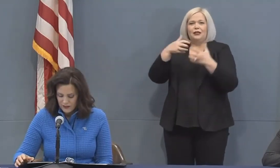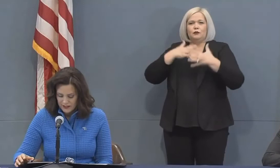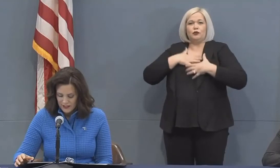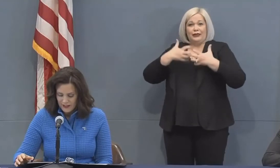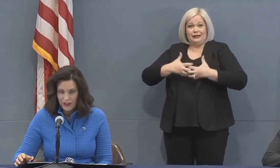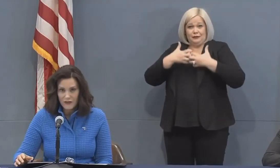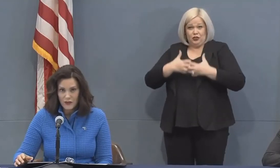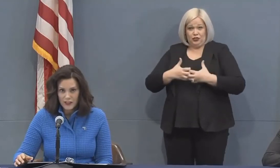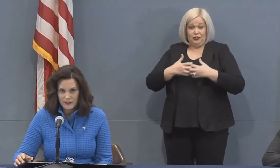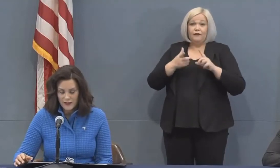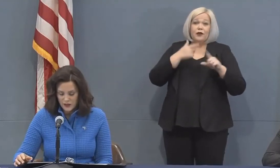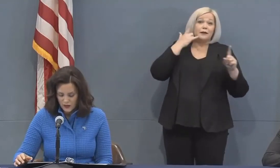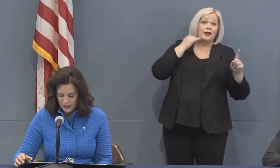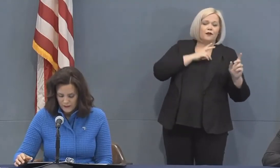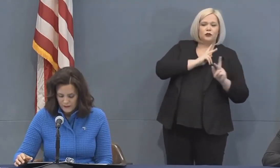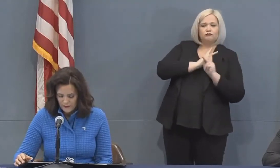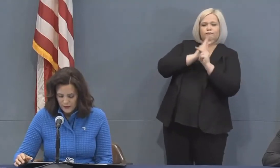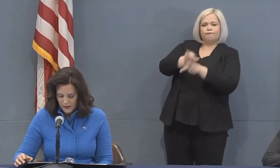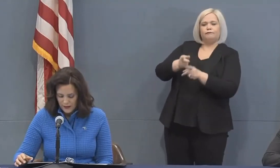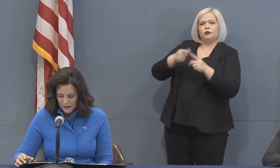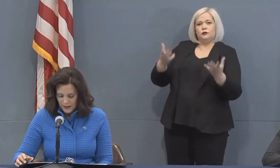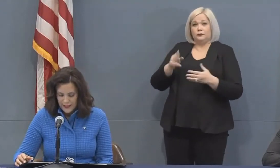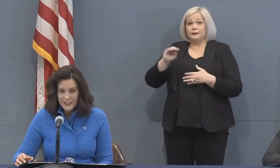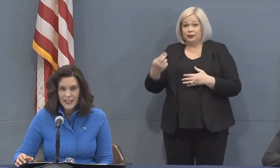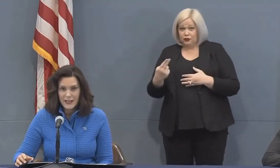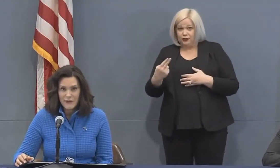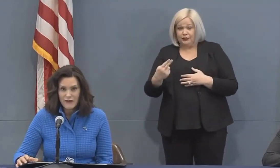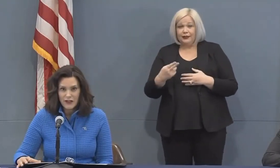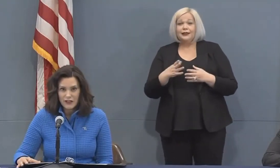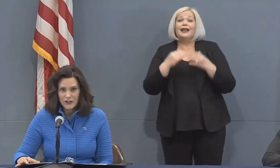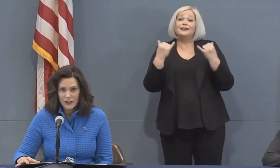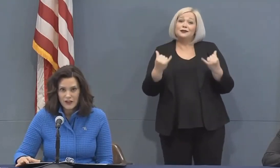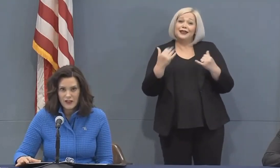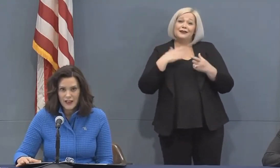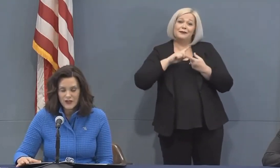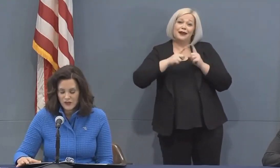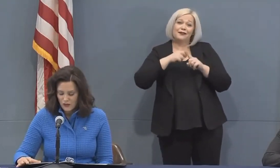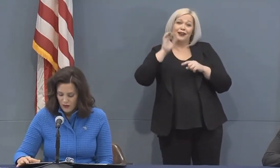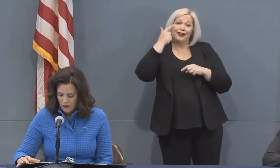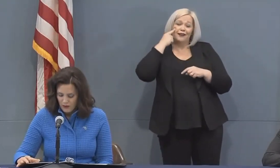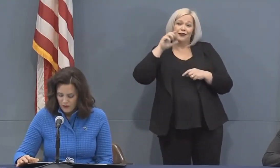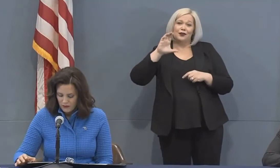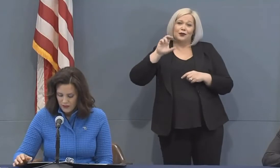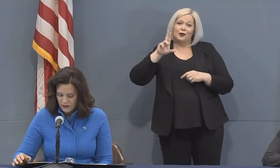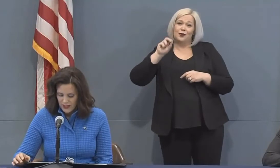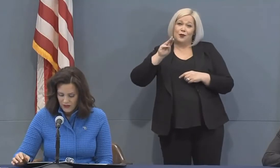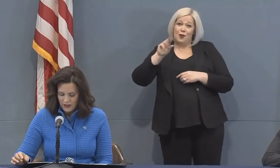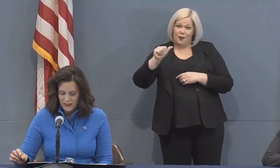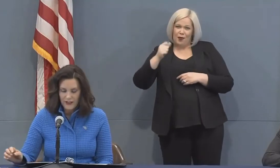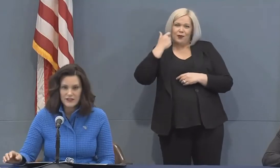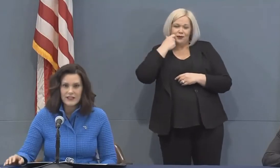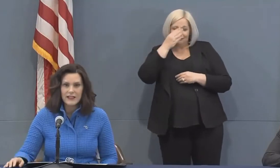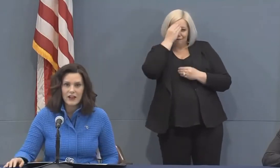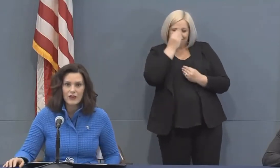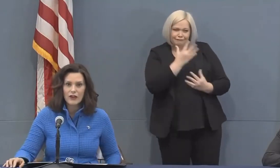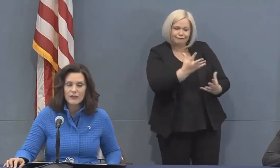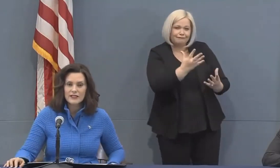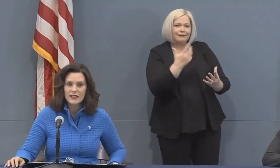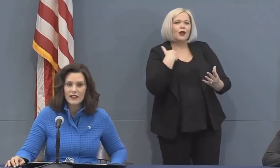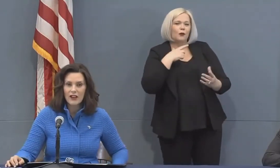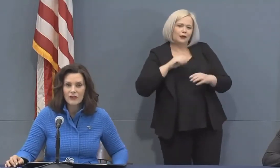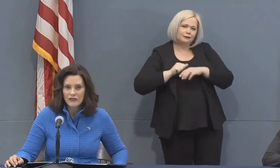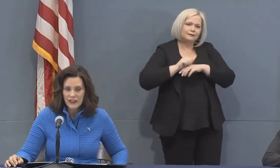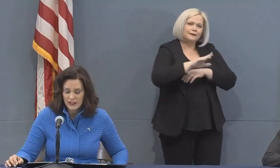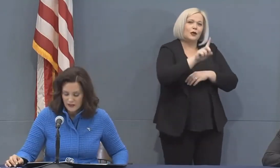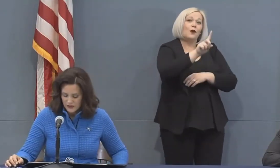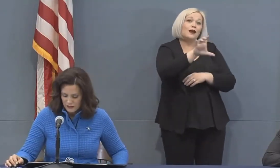Michigan from the State of California inventory. And today, my friend Governor Andrew Cuomo reached out and announced that they are going to